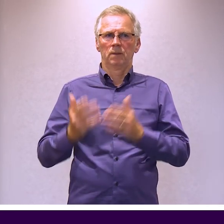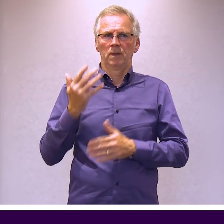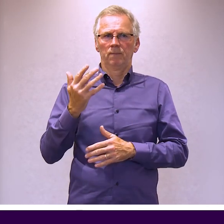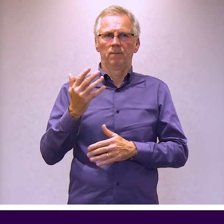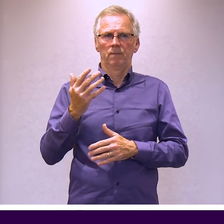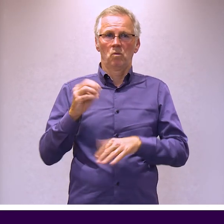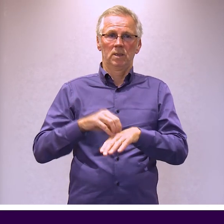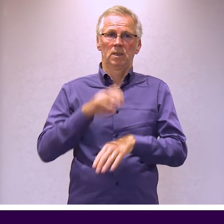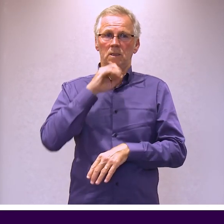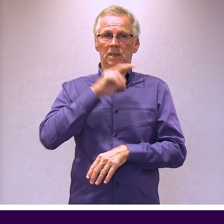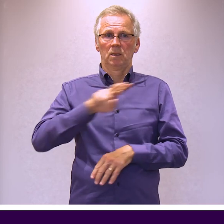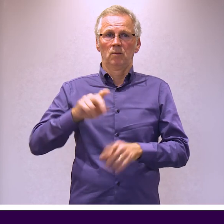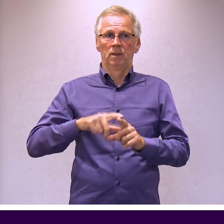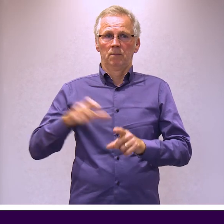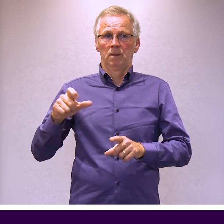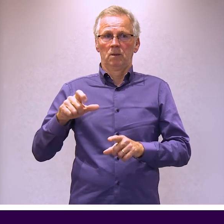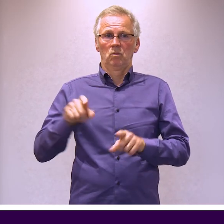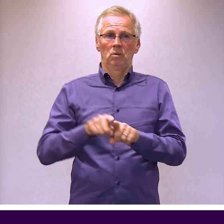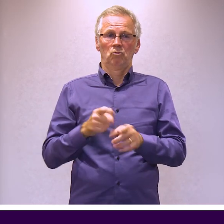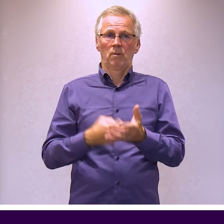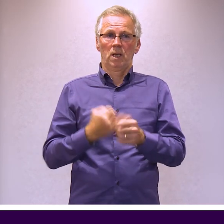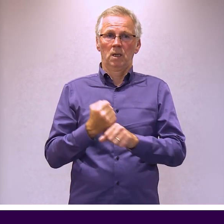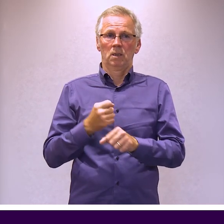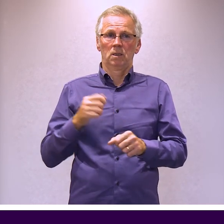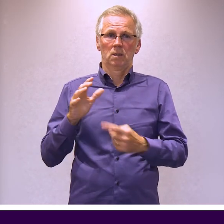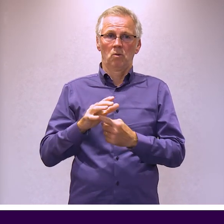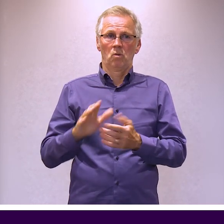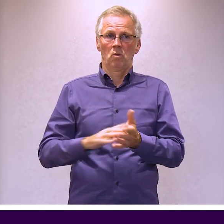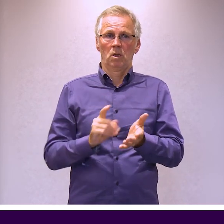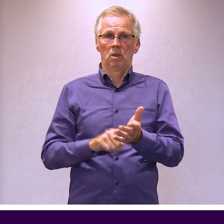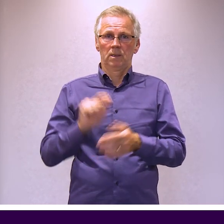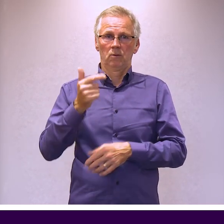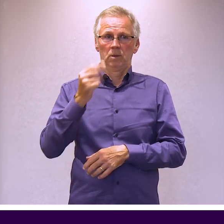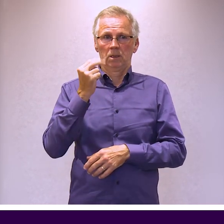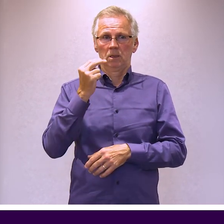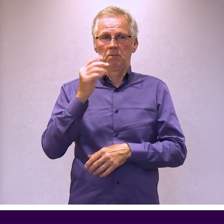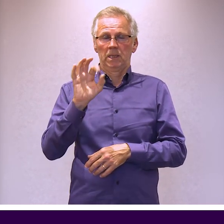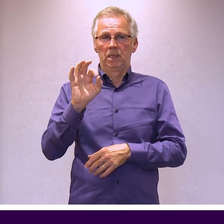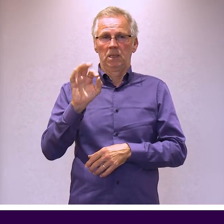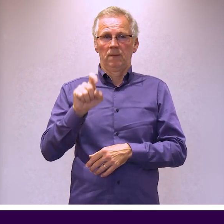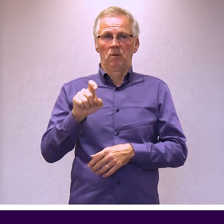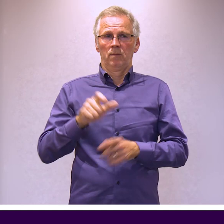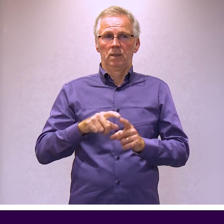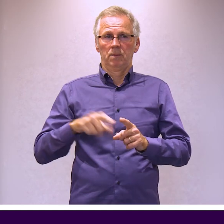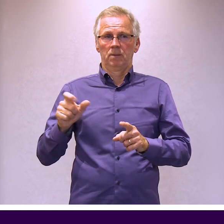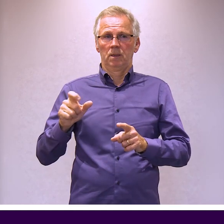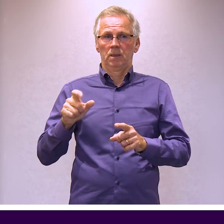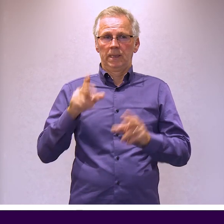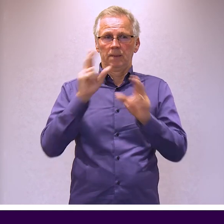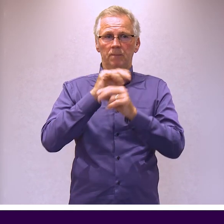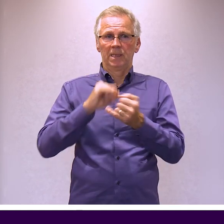and also at Rutherglen Town Hall at 7pm on Monday 11th December.